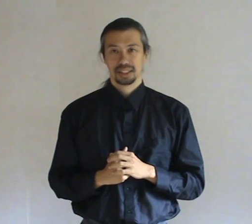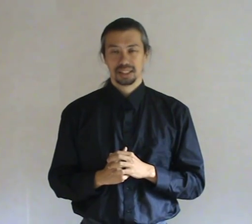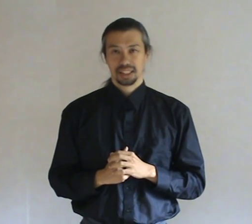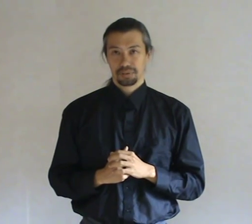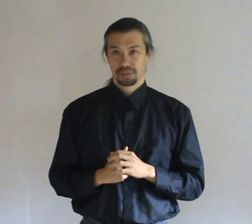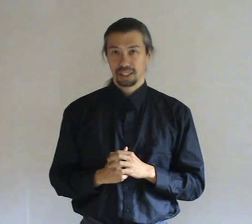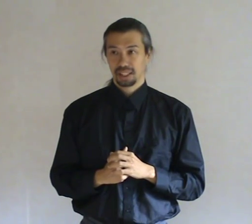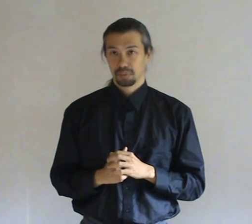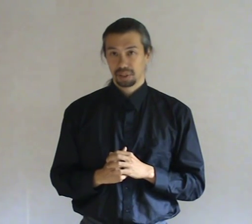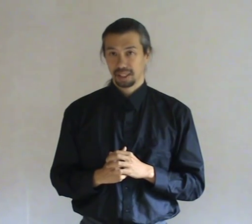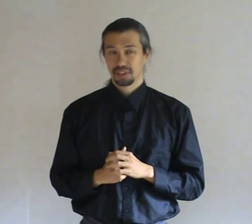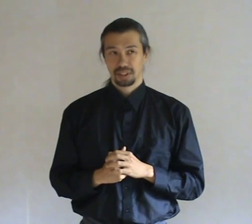If you're dealing with an entity.